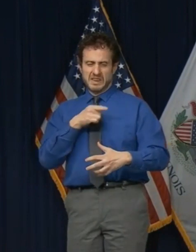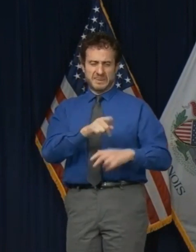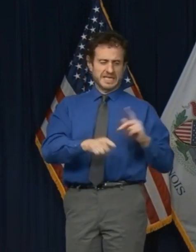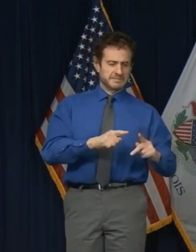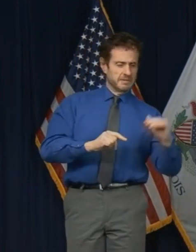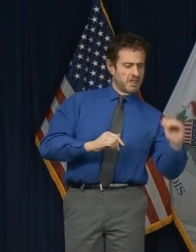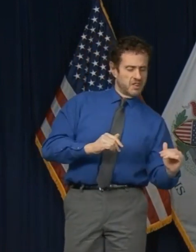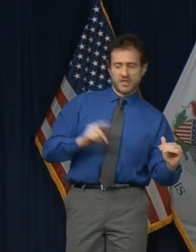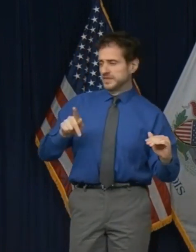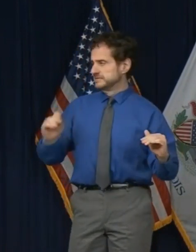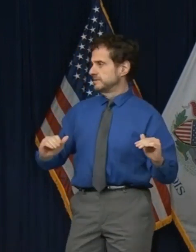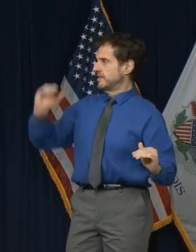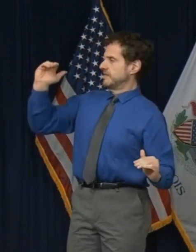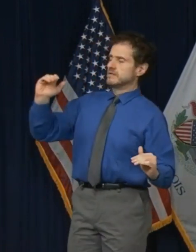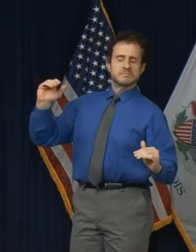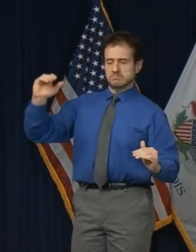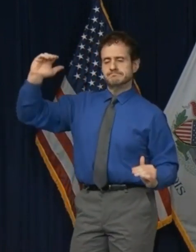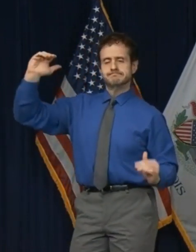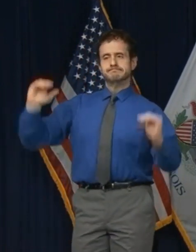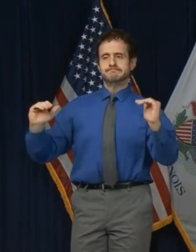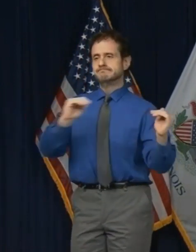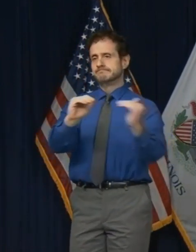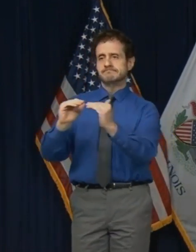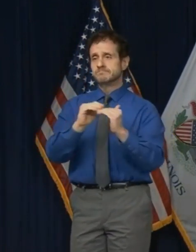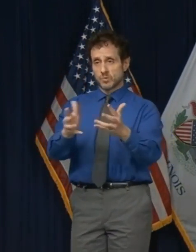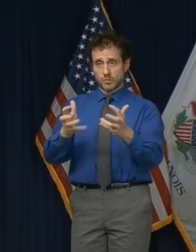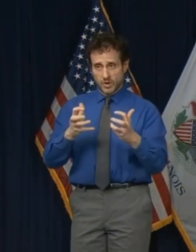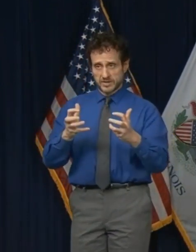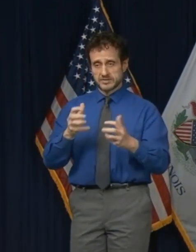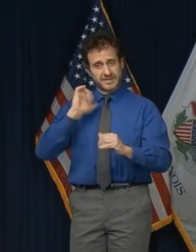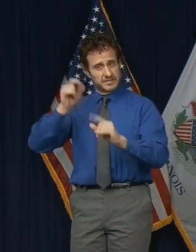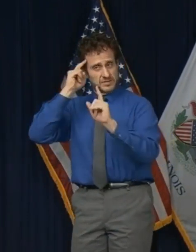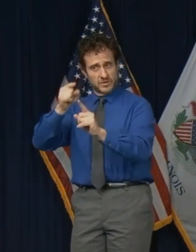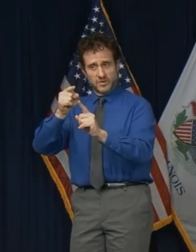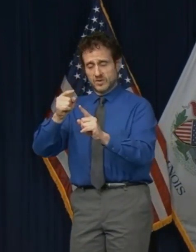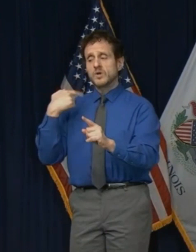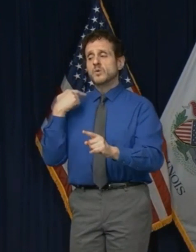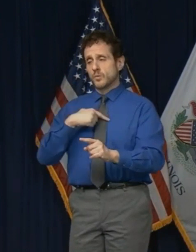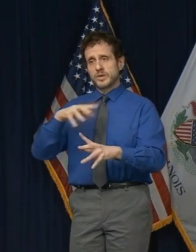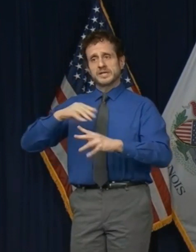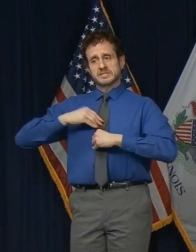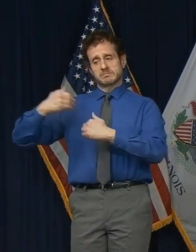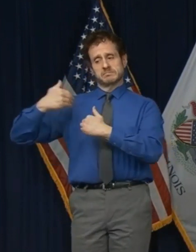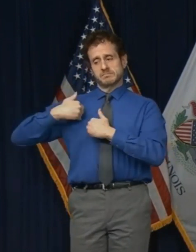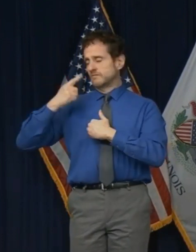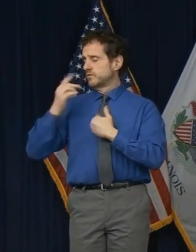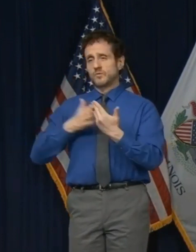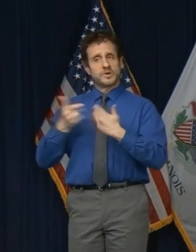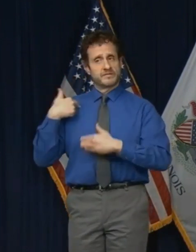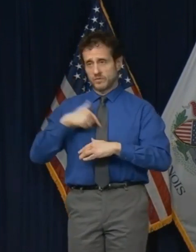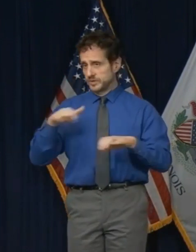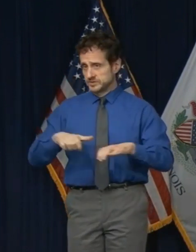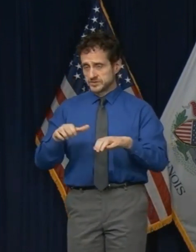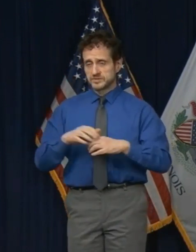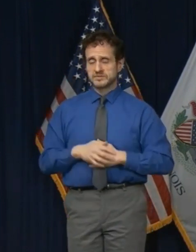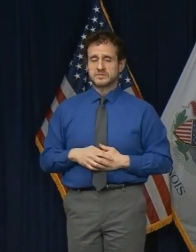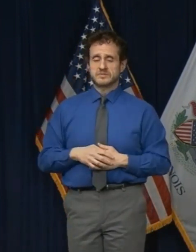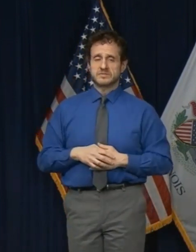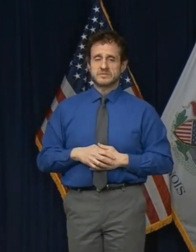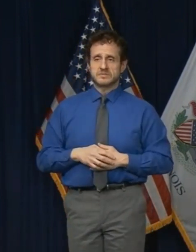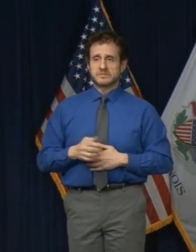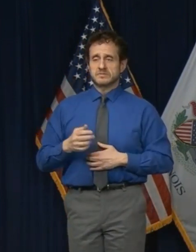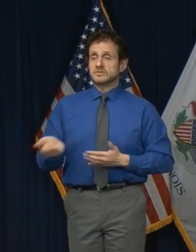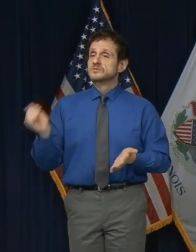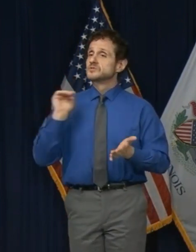to address them. We are working to hold ourselves accountable in everything that we do. That said, I say